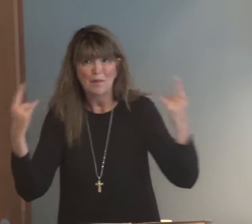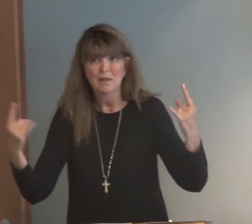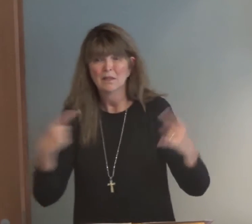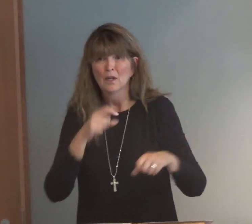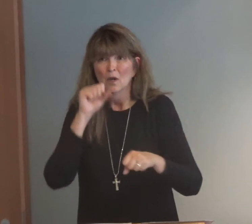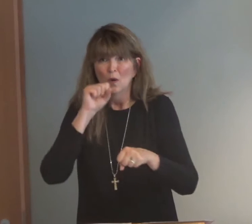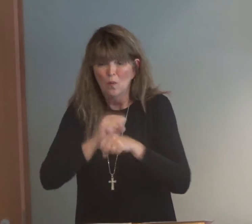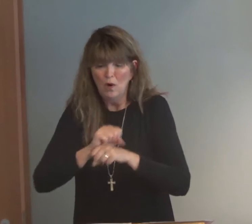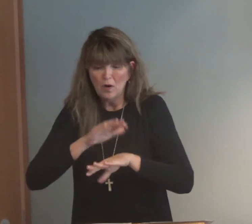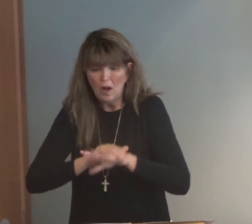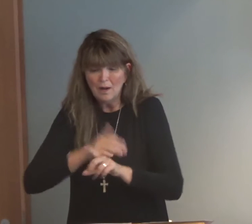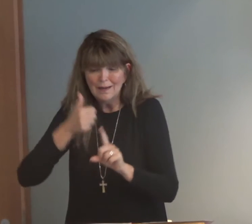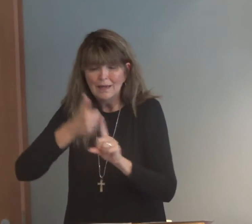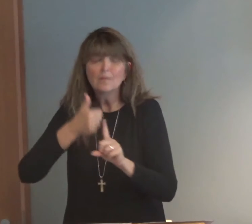Paul. Paul was renowned.